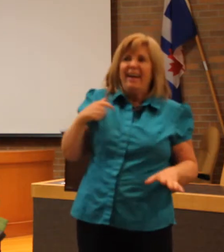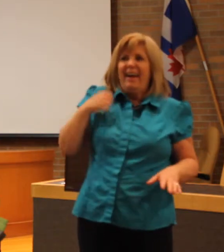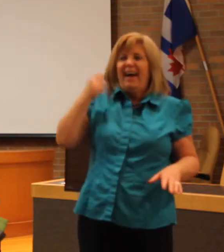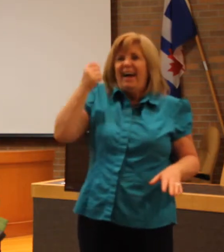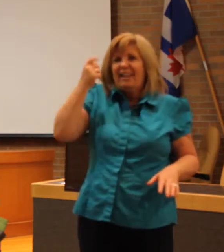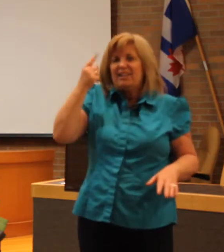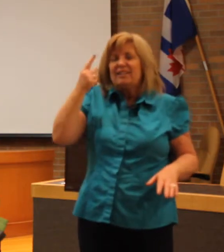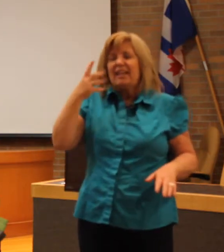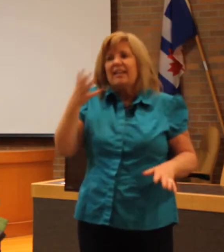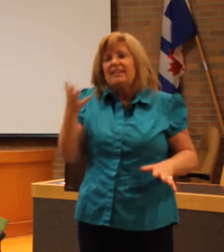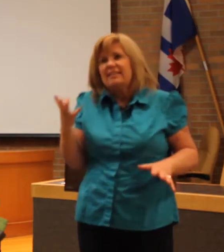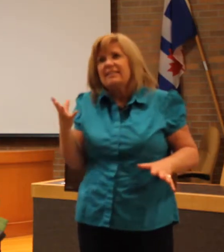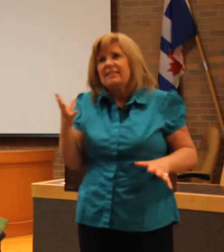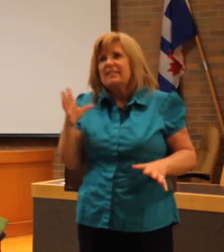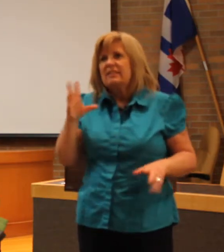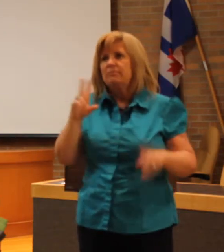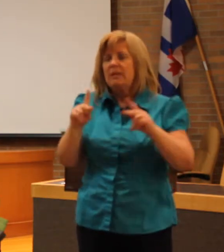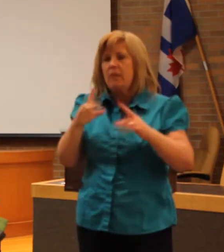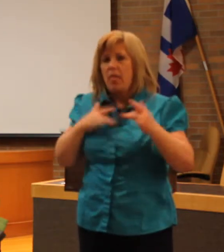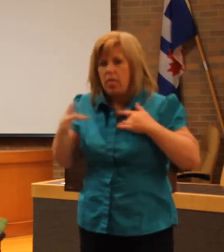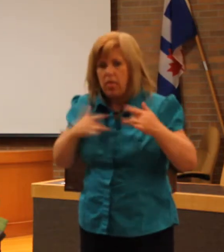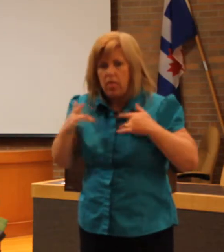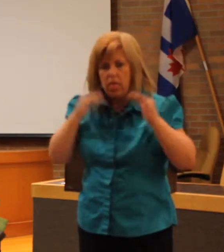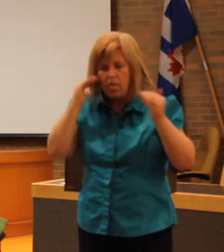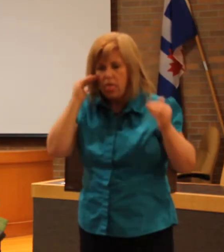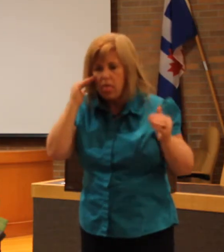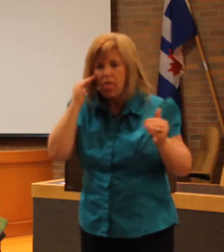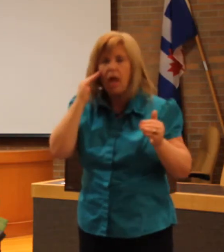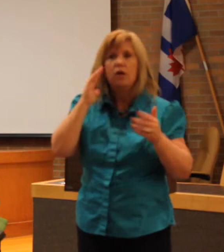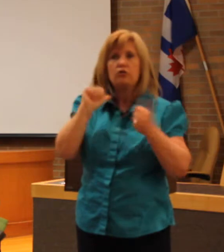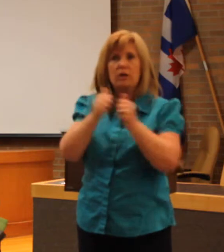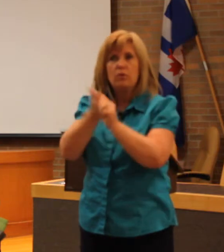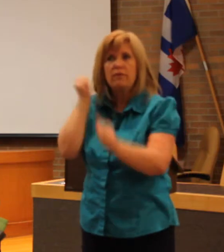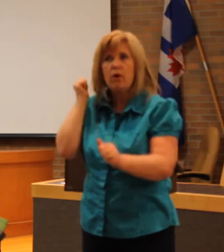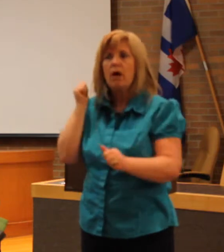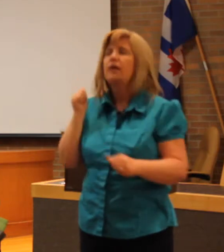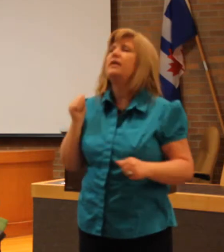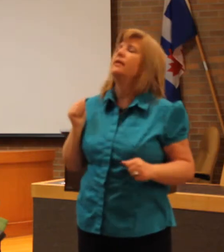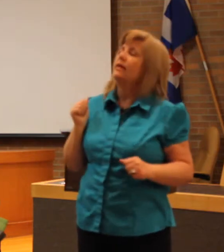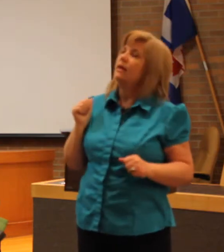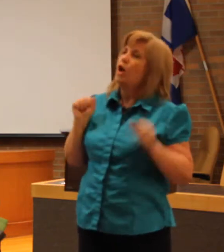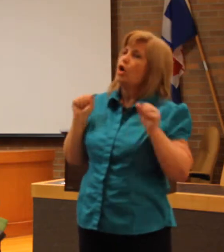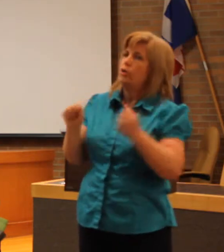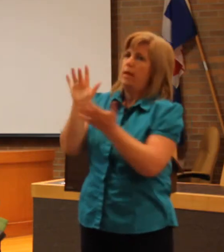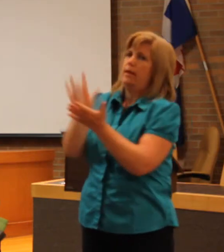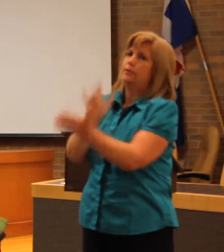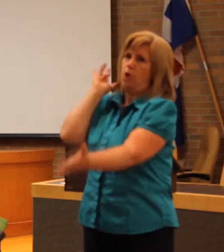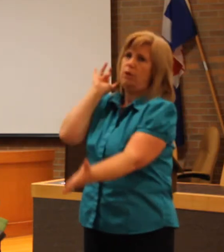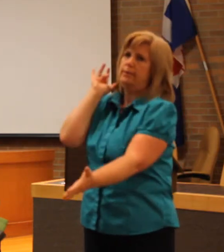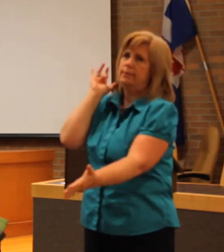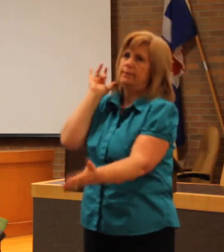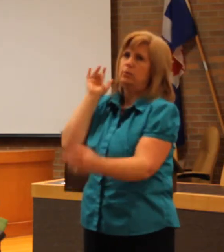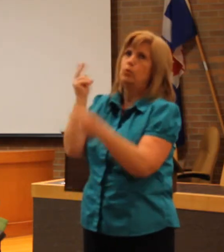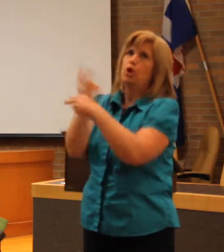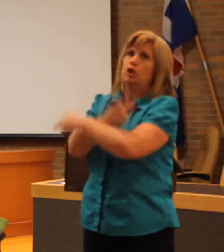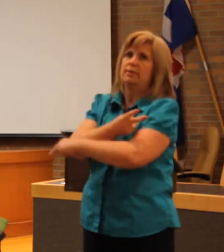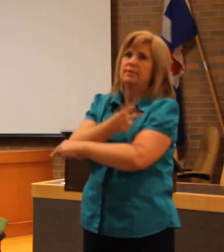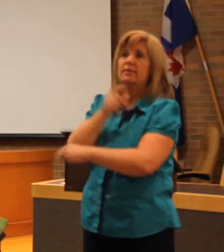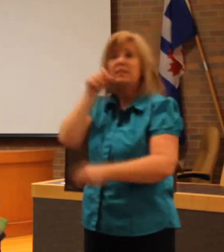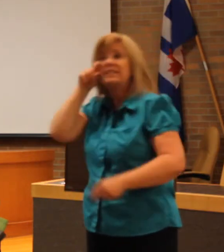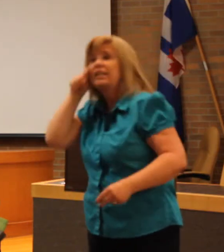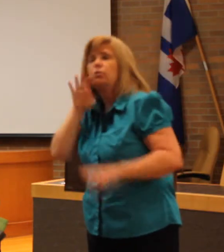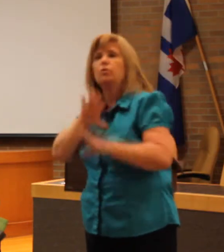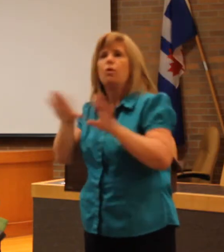heartfelt trying to prevent abuse, I see a lot of potential for exploitation there. If you're going to be putting